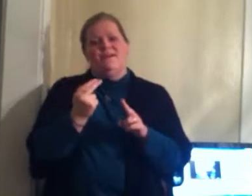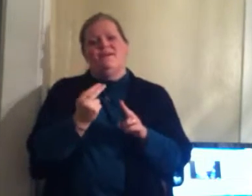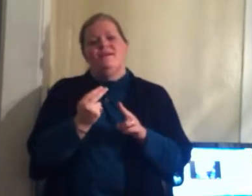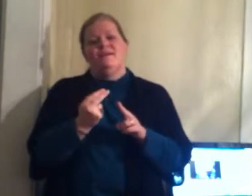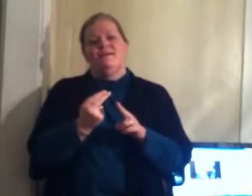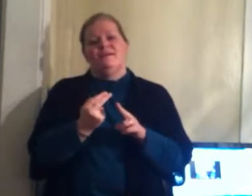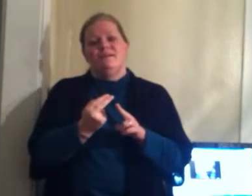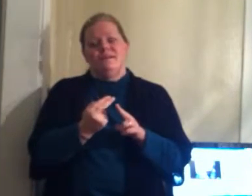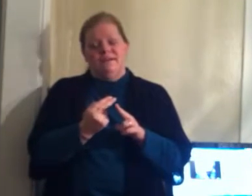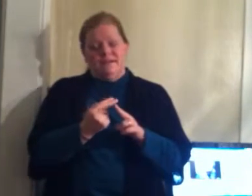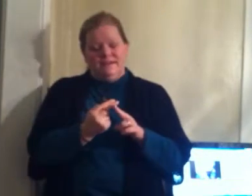name.